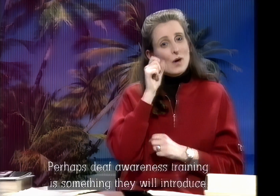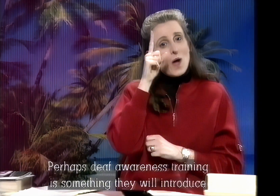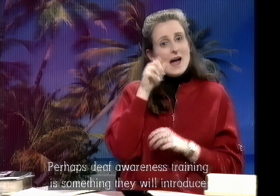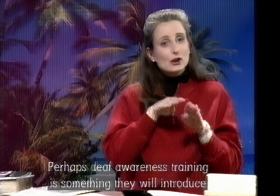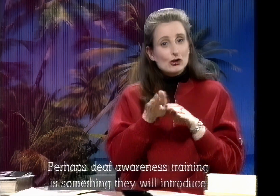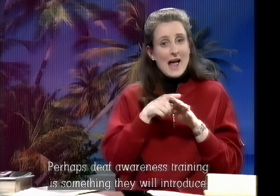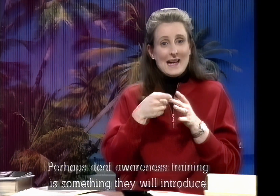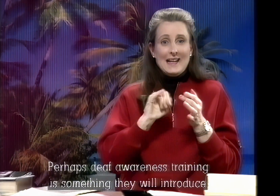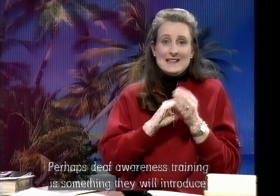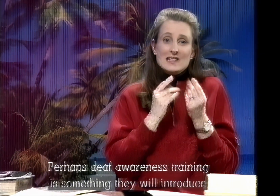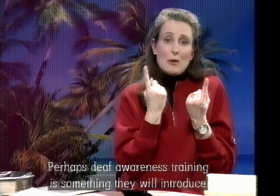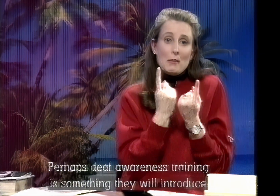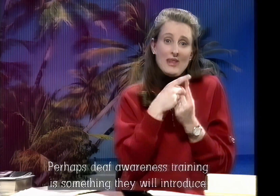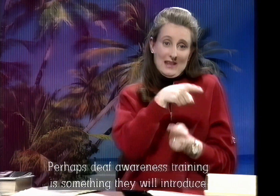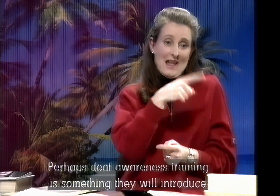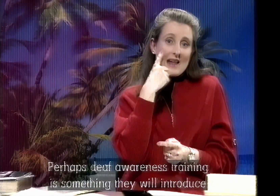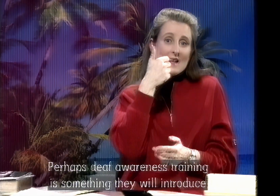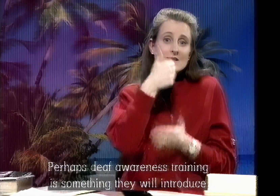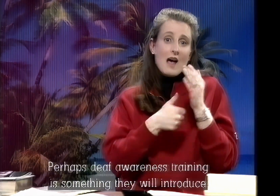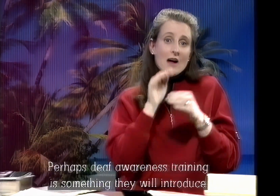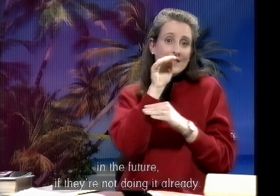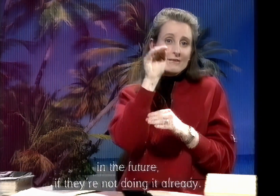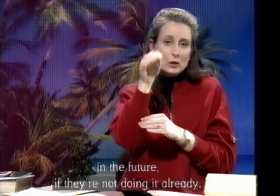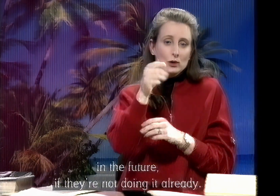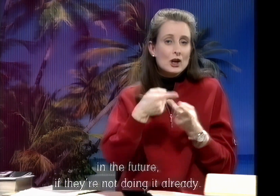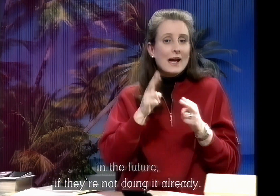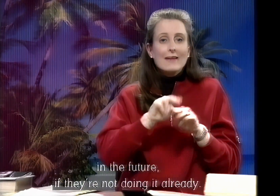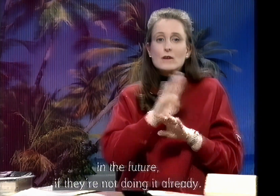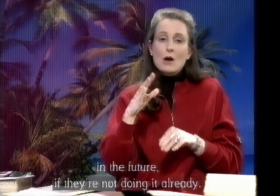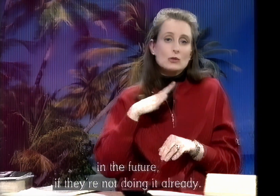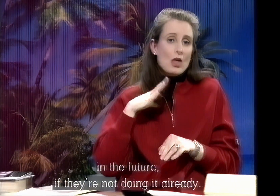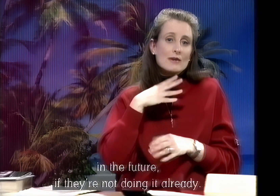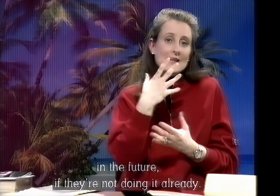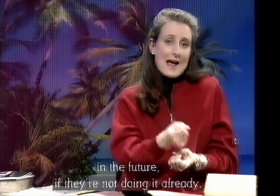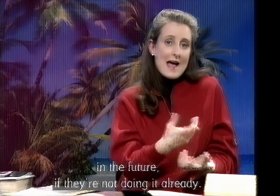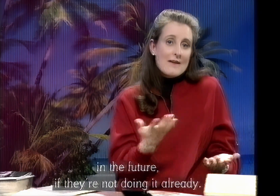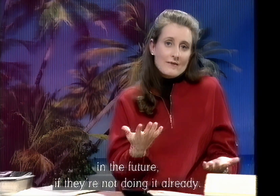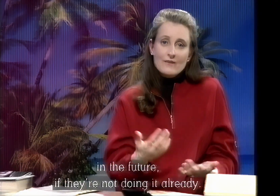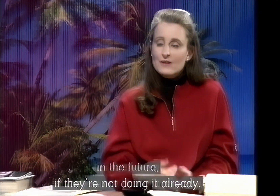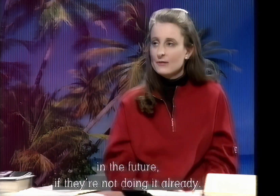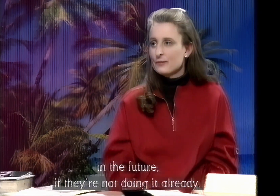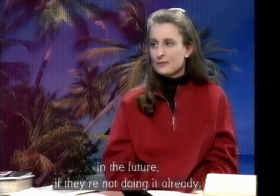Well perhaps deaf awareness training is something they will be able to introduce in the future, if they're not doing it already.